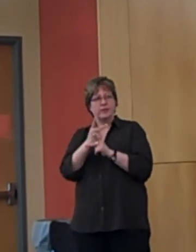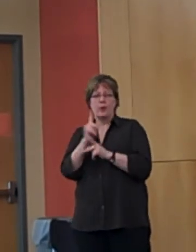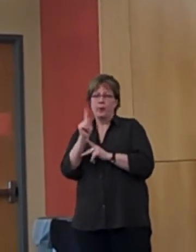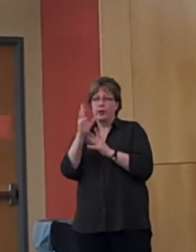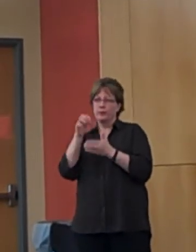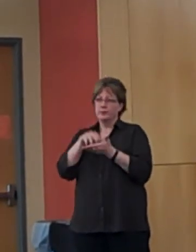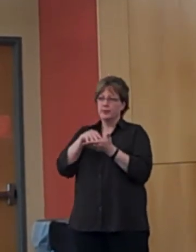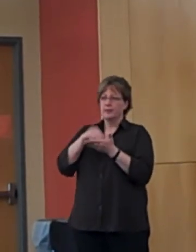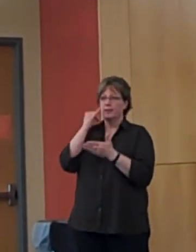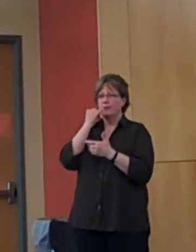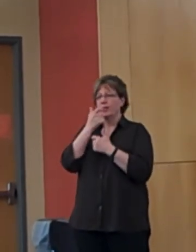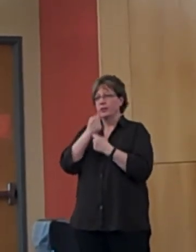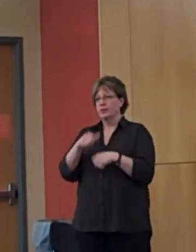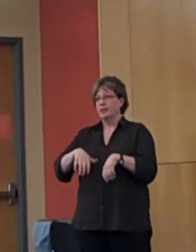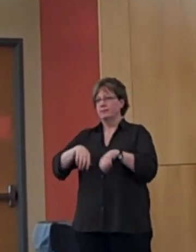you are interested in adopting your own practice.